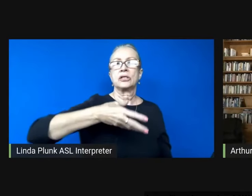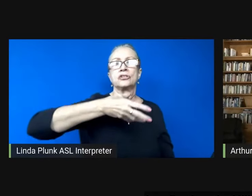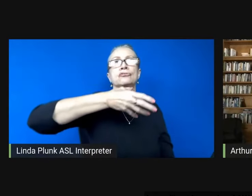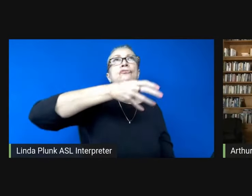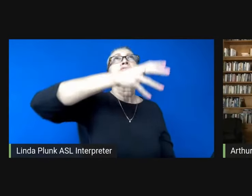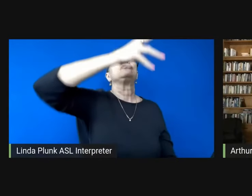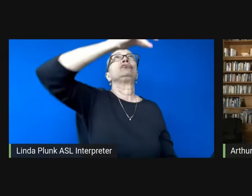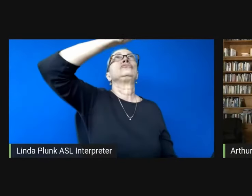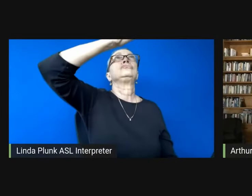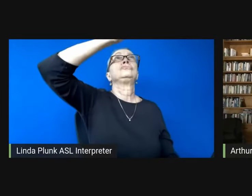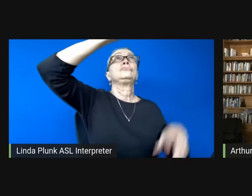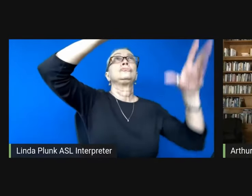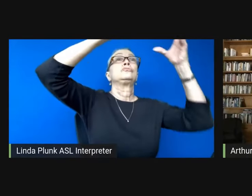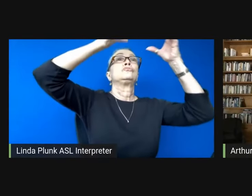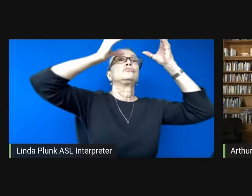Way